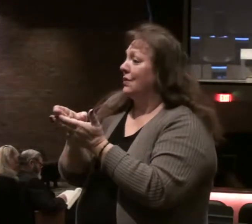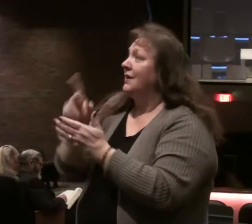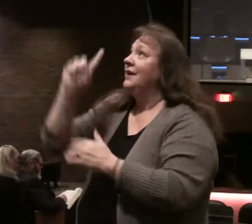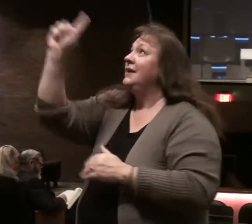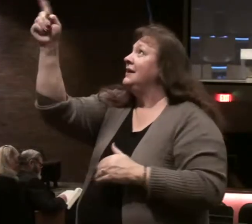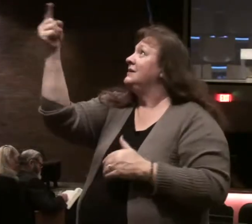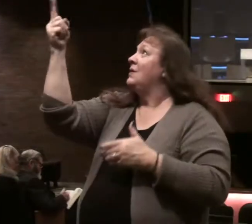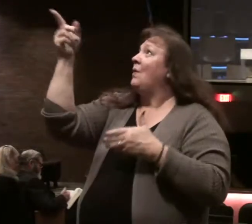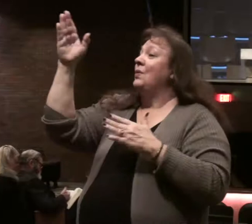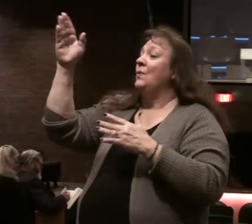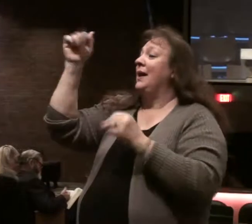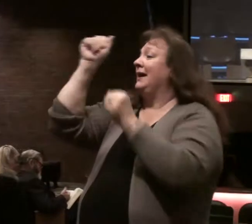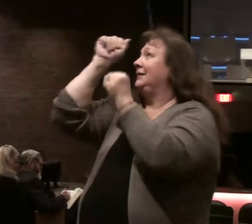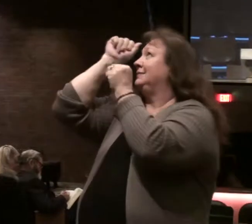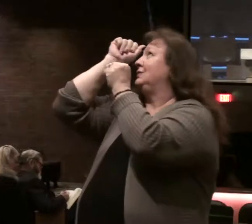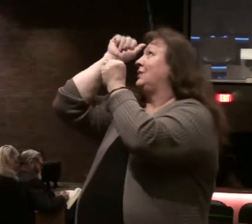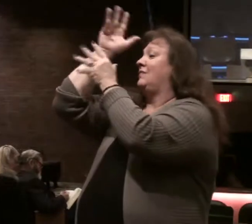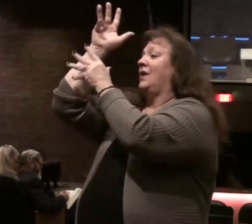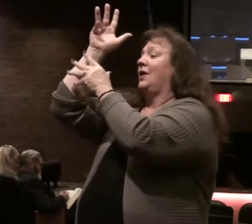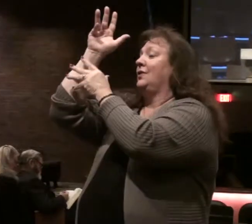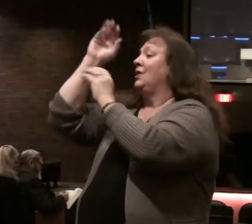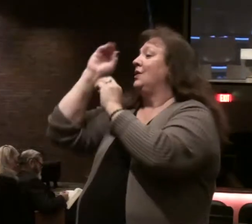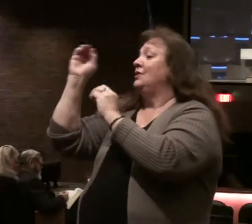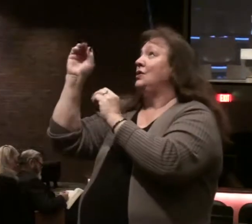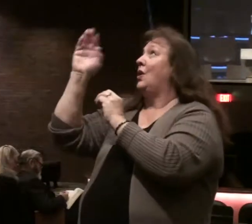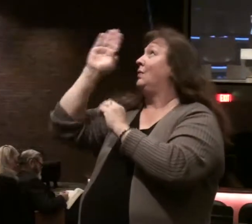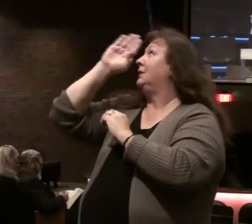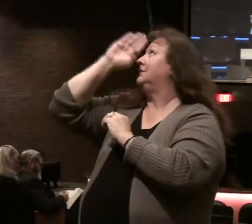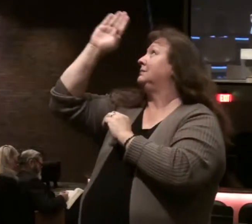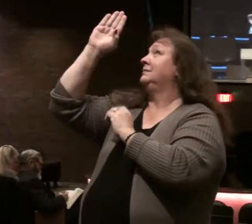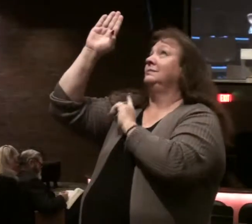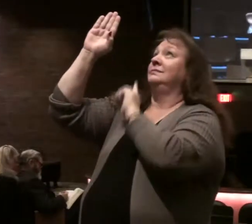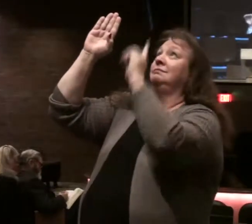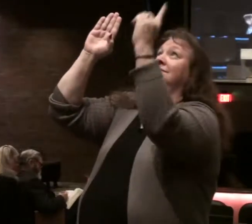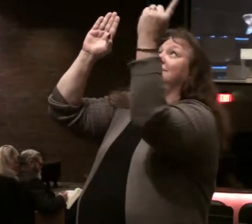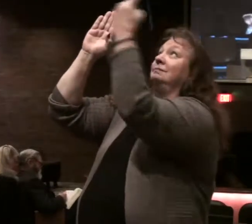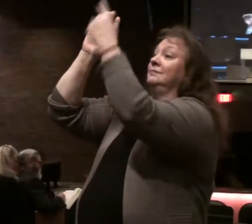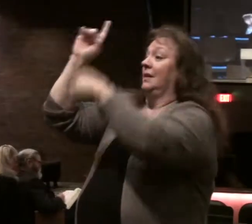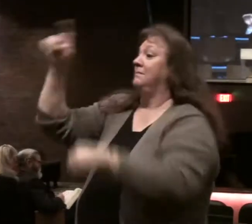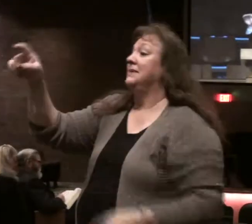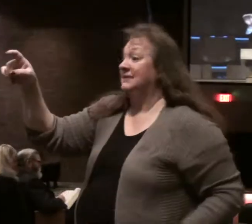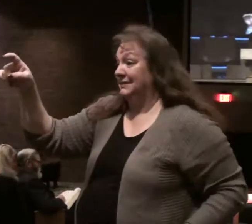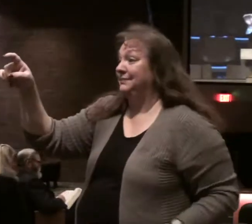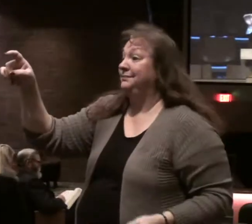only way to the father no one comes to the father but through him